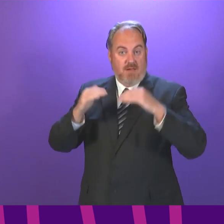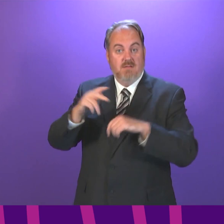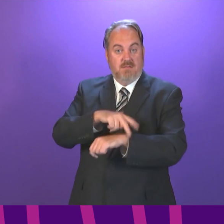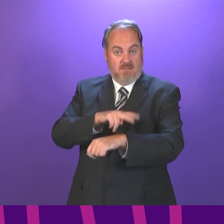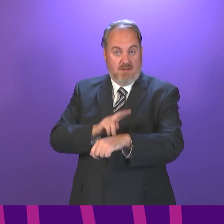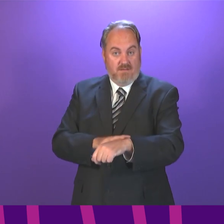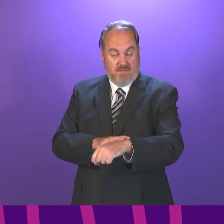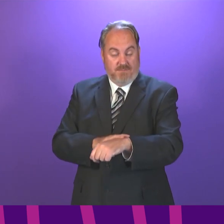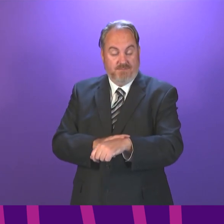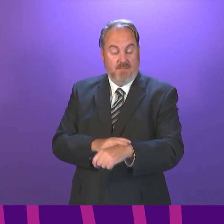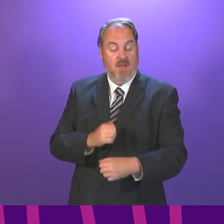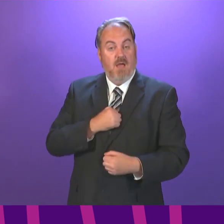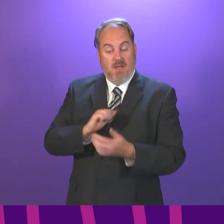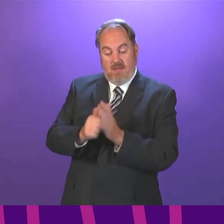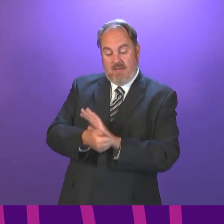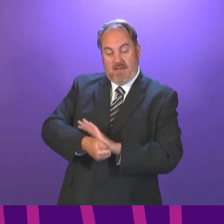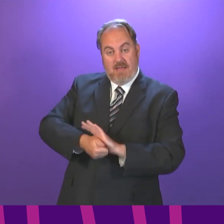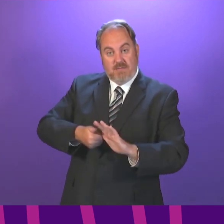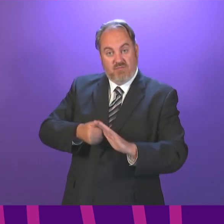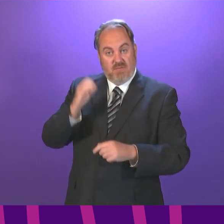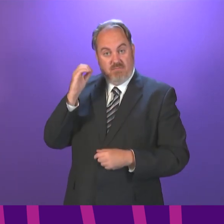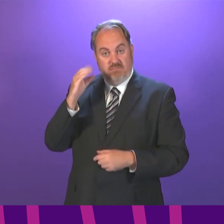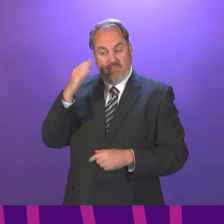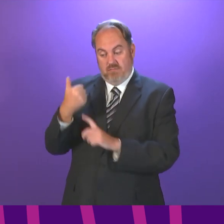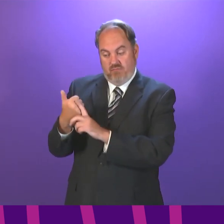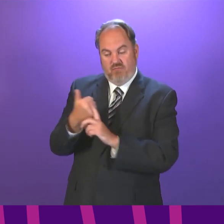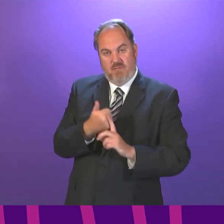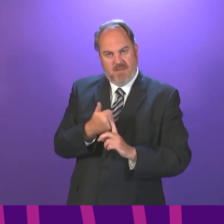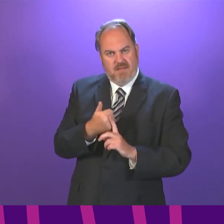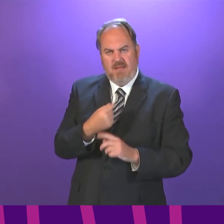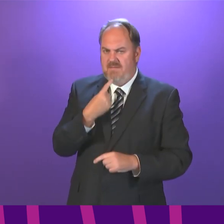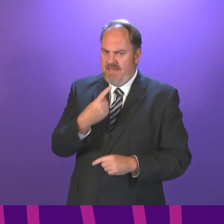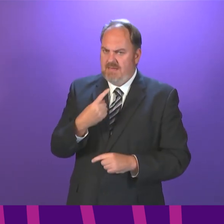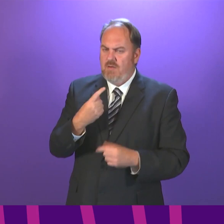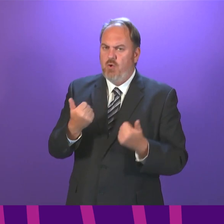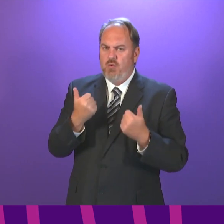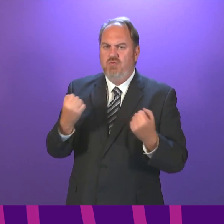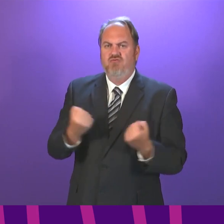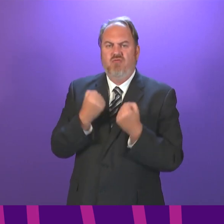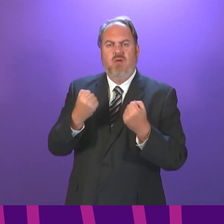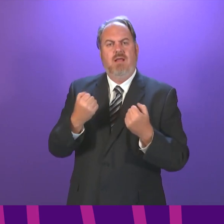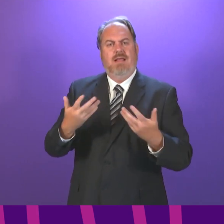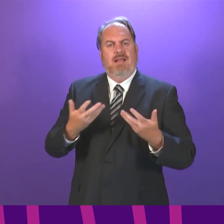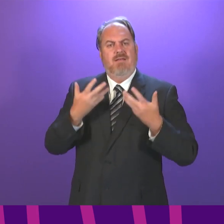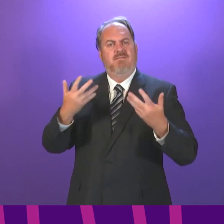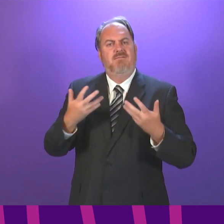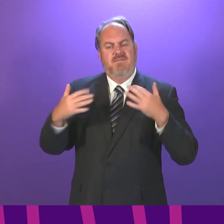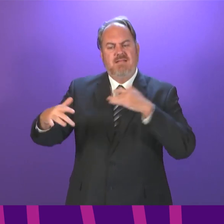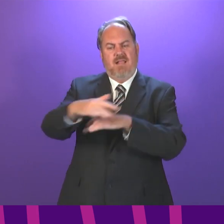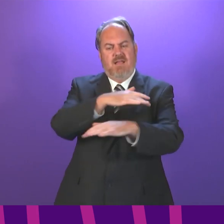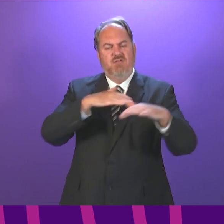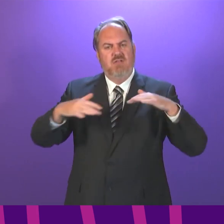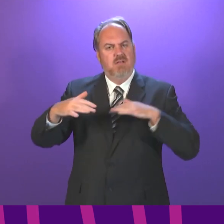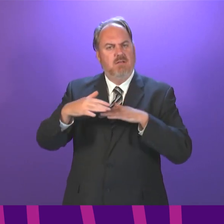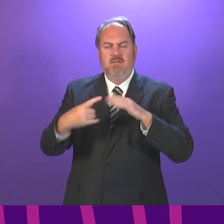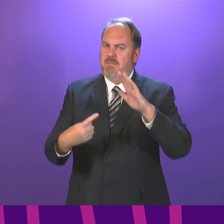expert advisory subgroup has also emphasised the importance of good ventilation, and we are therefore strengthening guidance in this regard. Many local